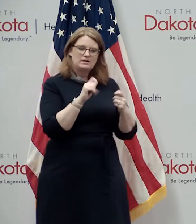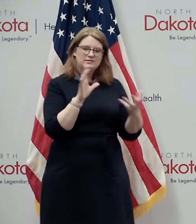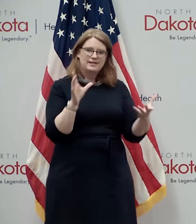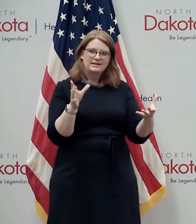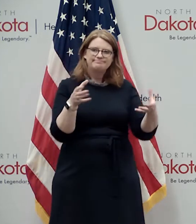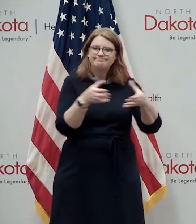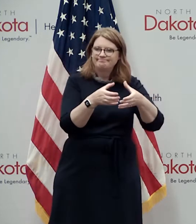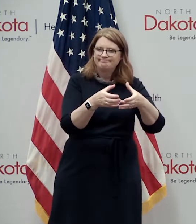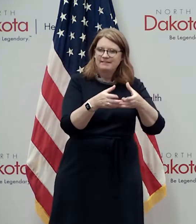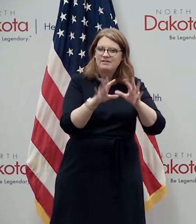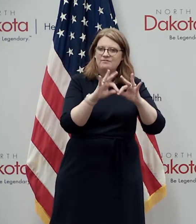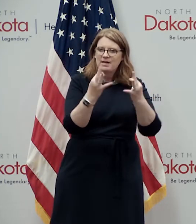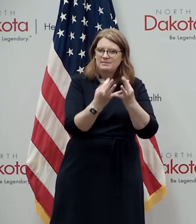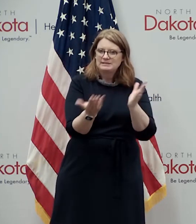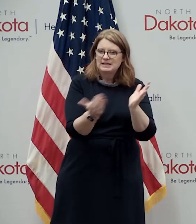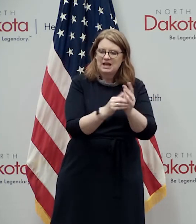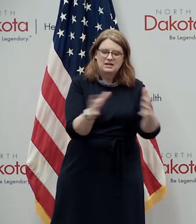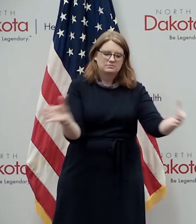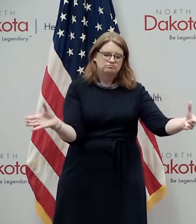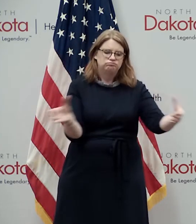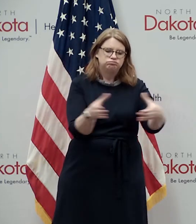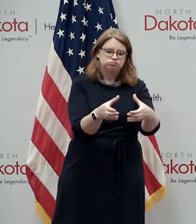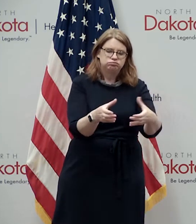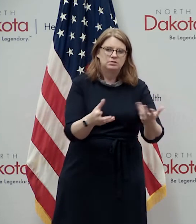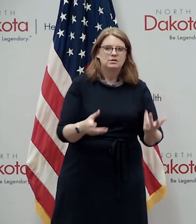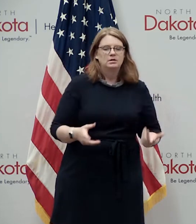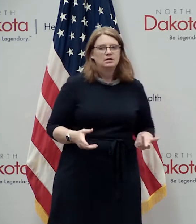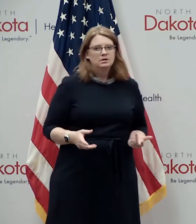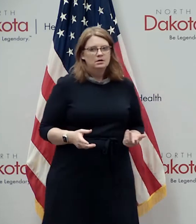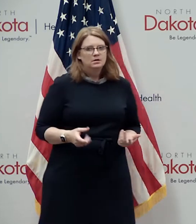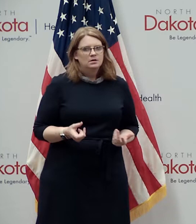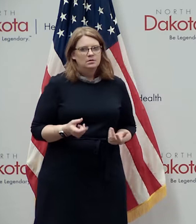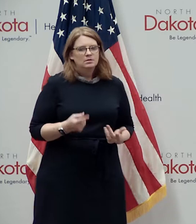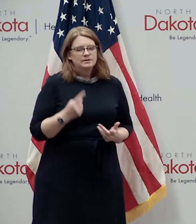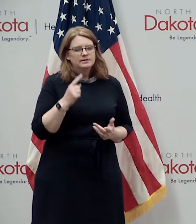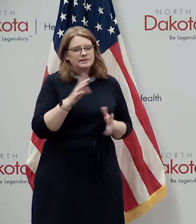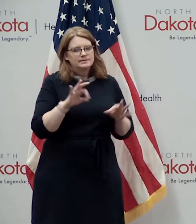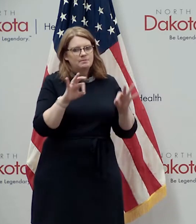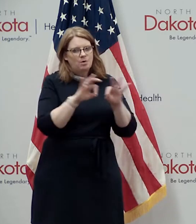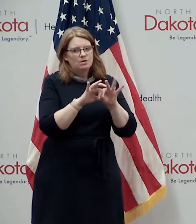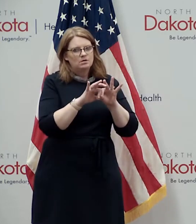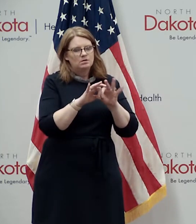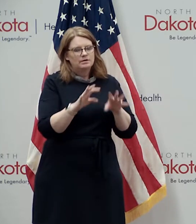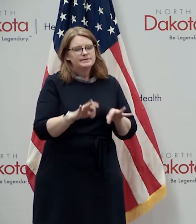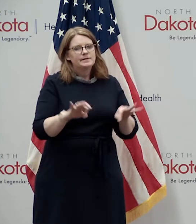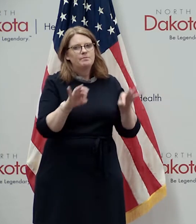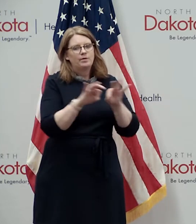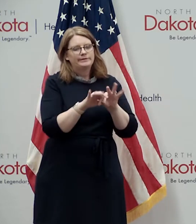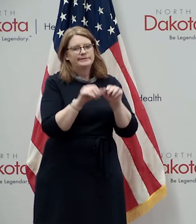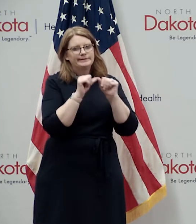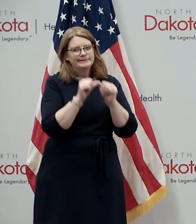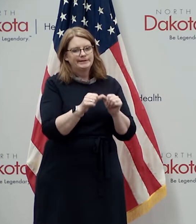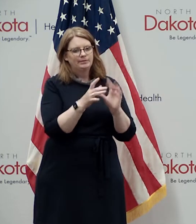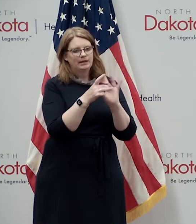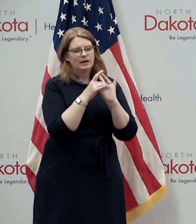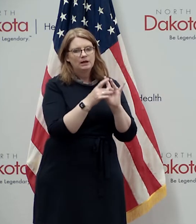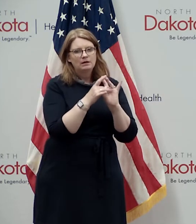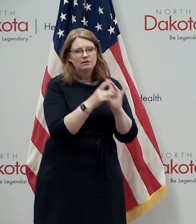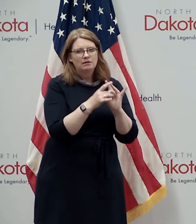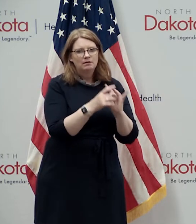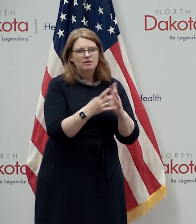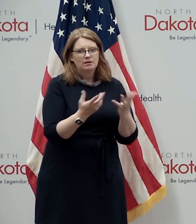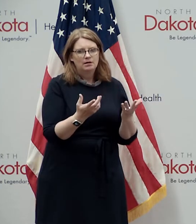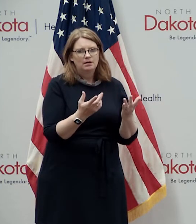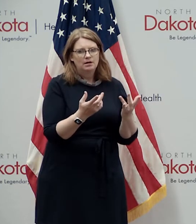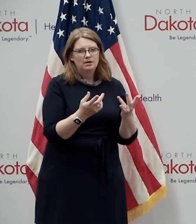timely manner we know that this is a deeply important uh to maintain those connections because this is important to maintain